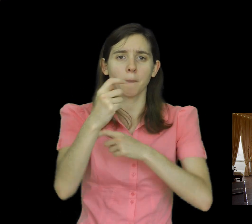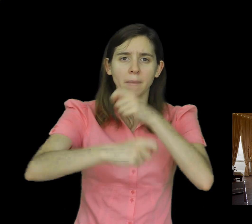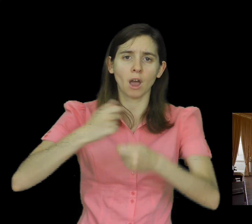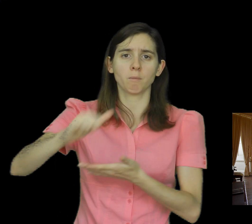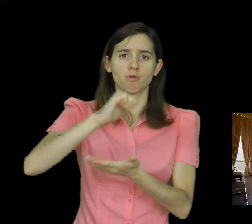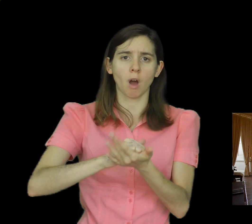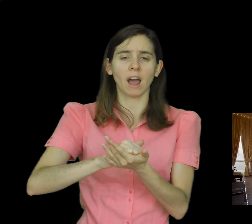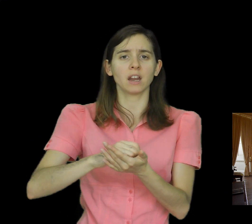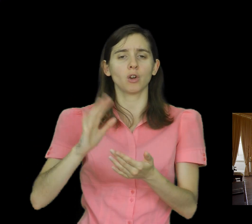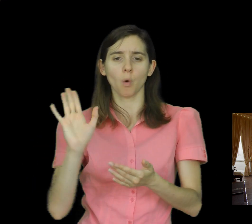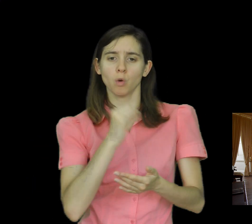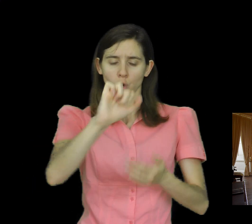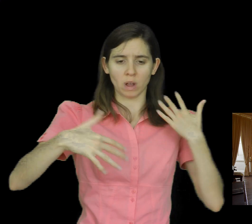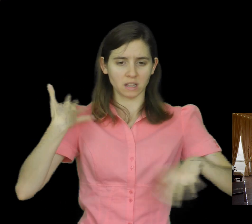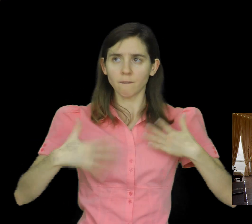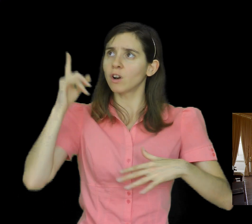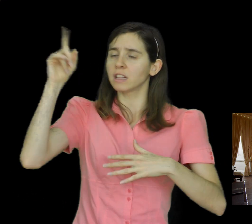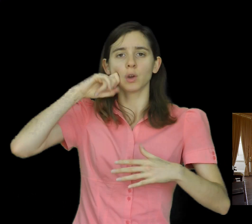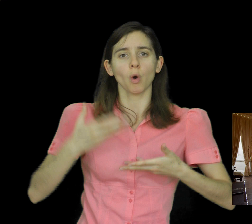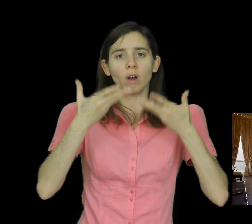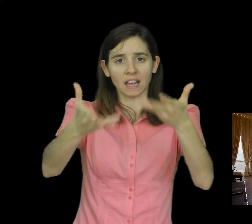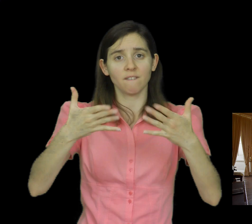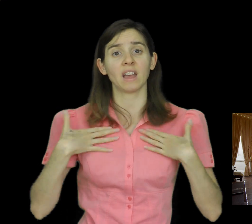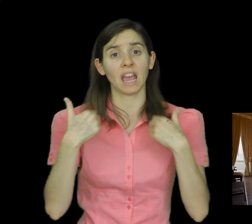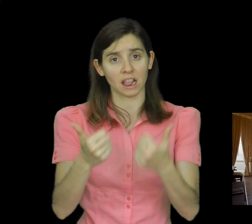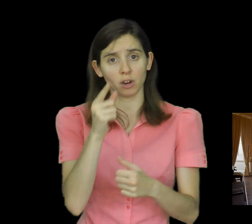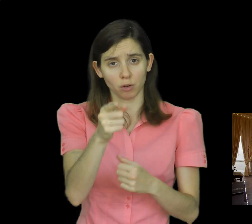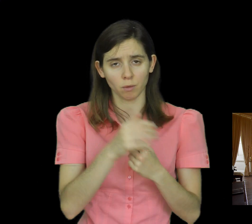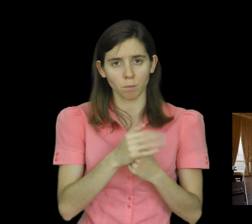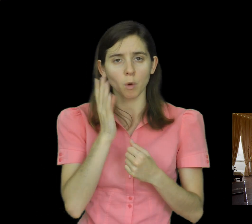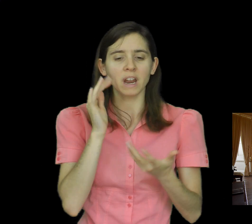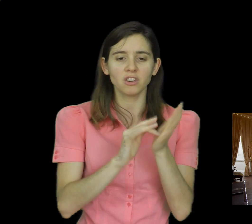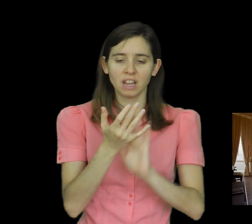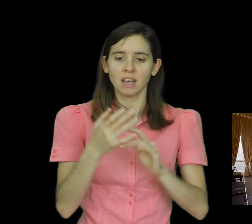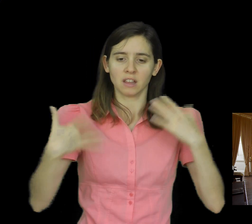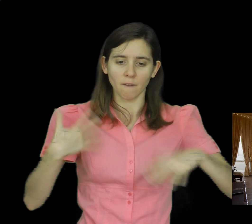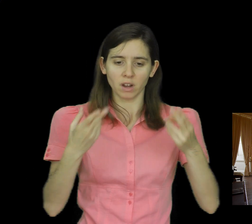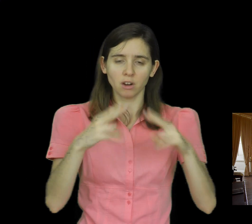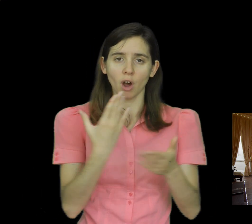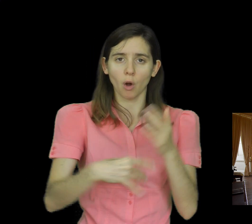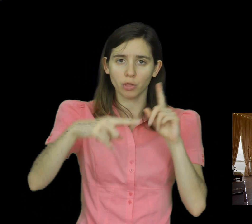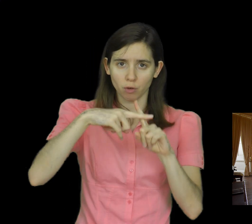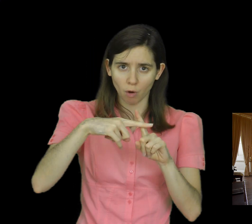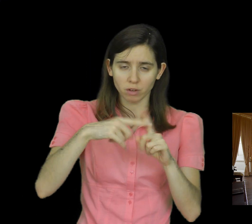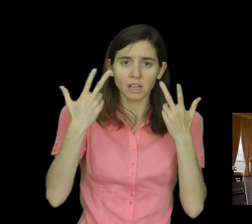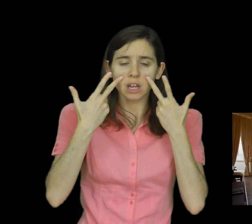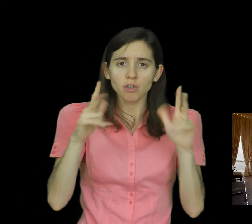has given you. When Jesus suffered and died on the cross, he proved that God loves fallen, suffering